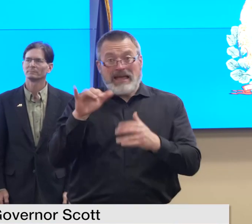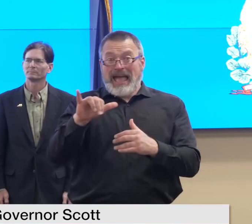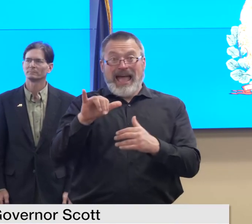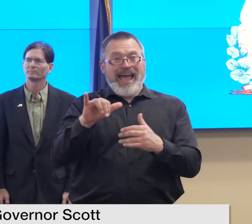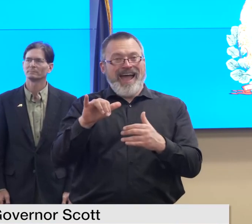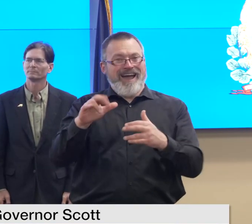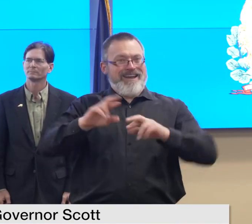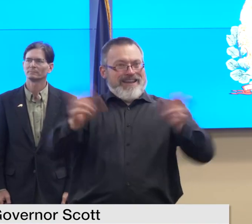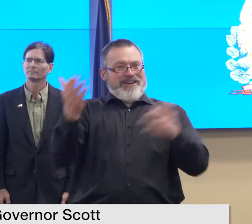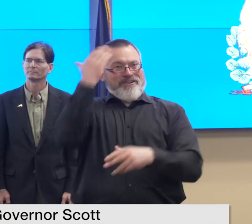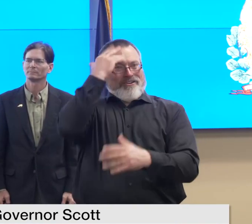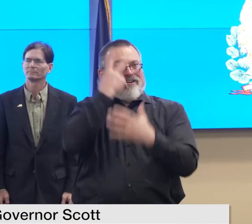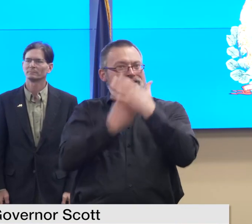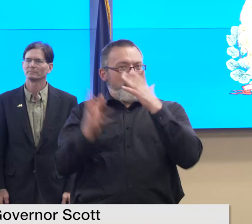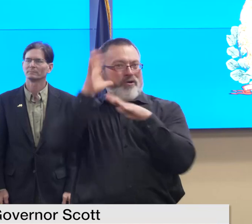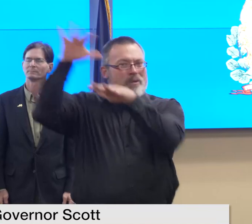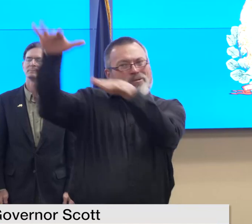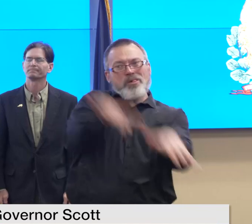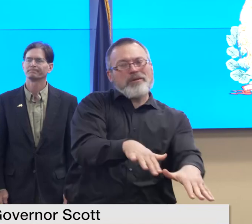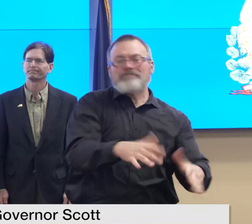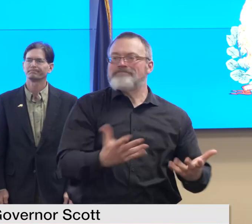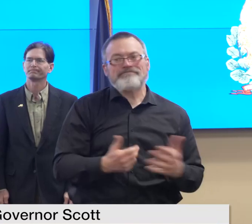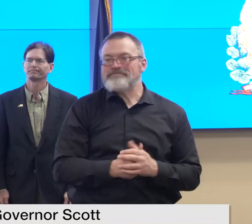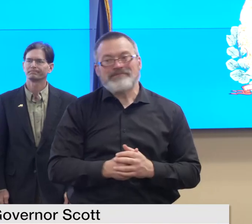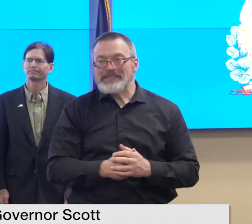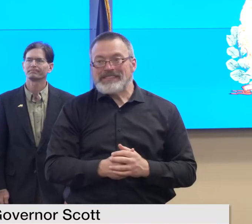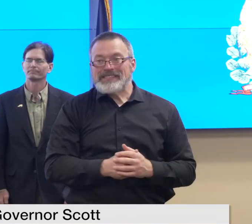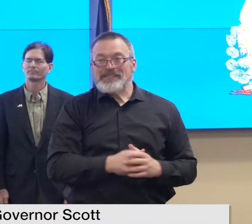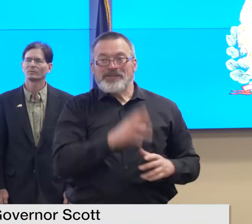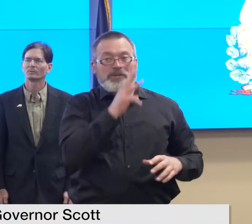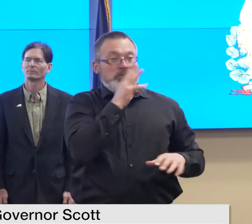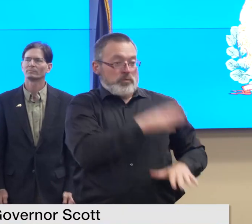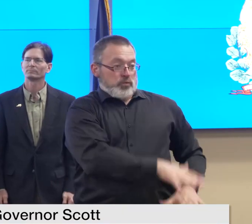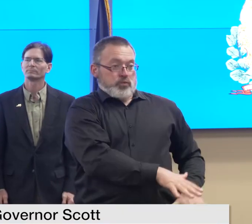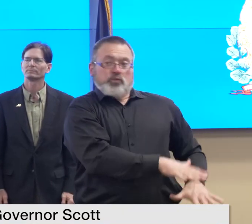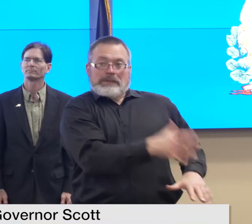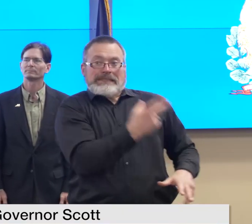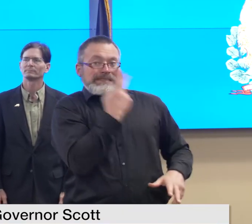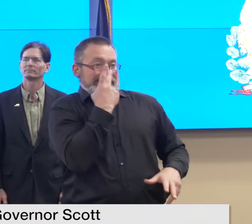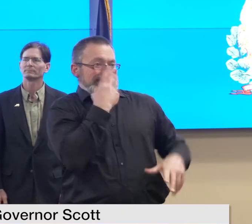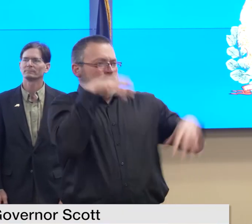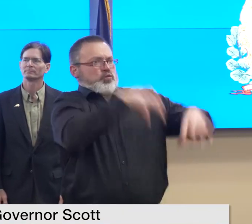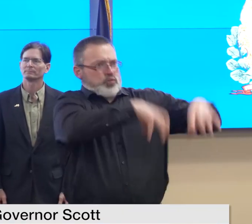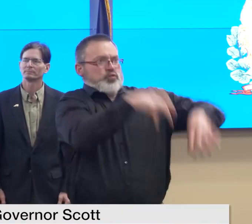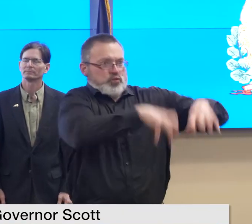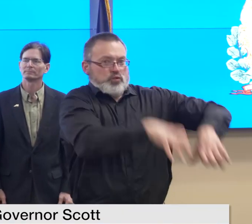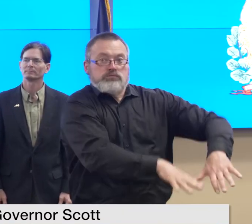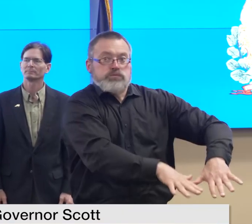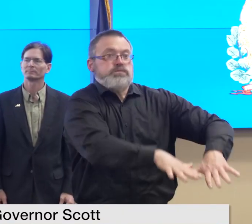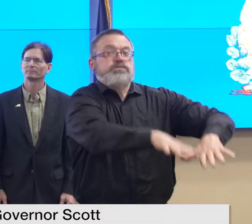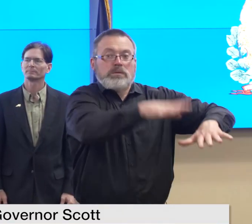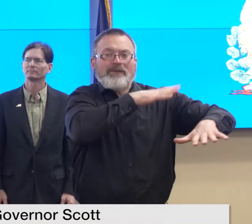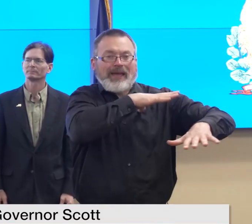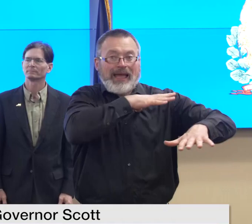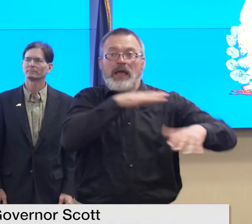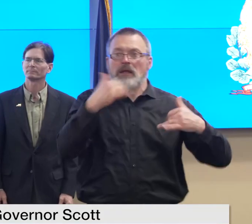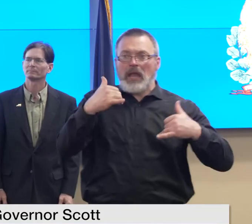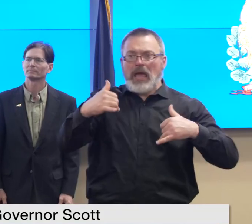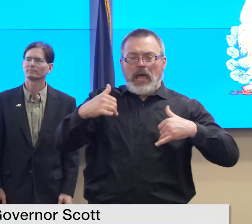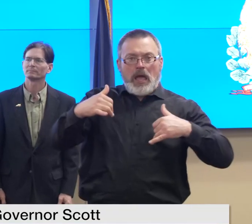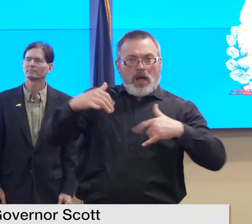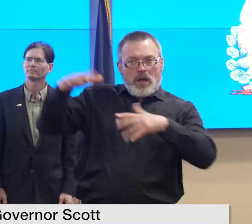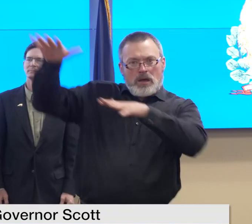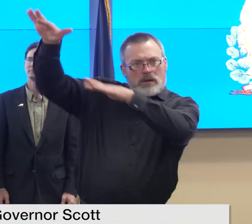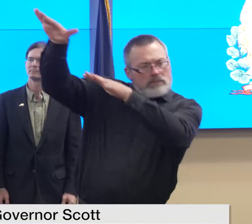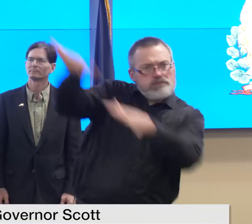isn't necessarily a straight straight line connection between rainfall and landslides however a growing body of vermont